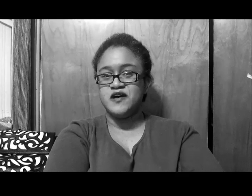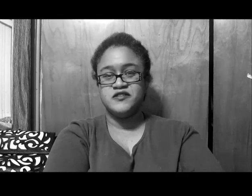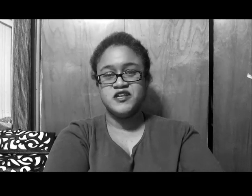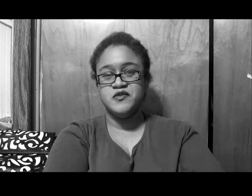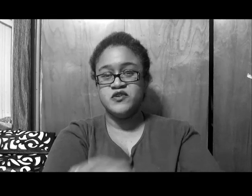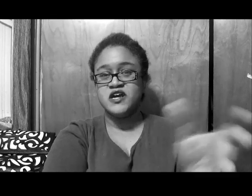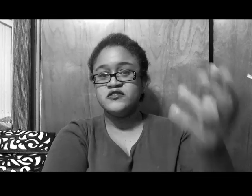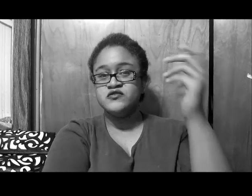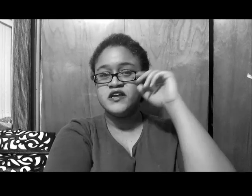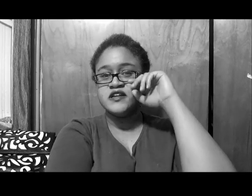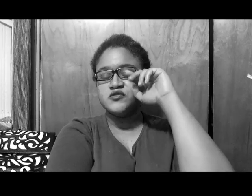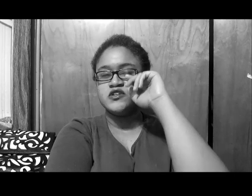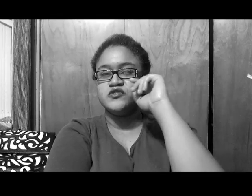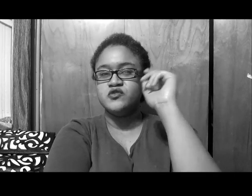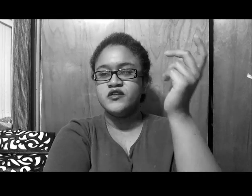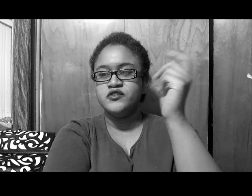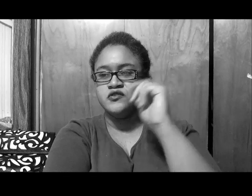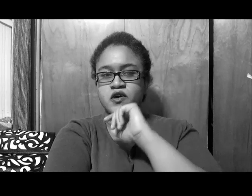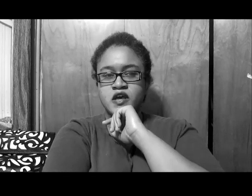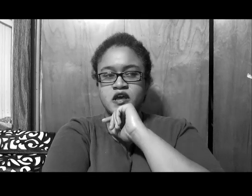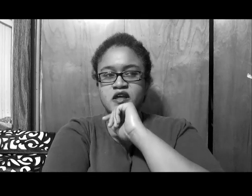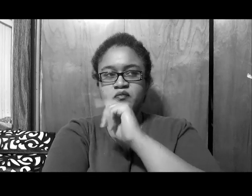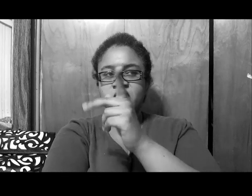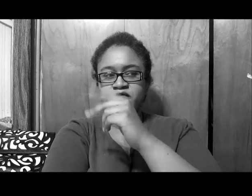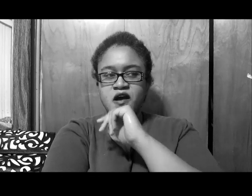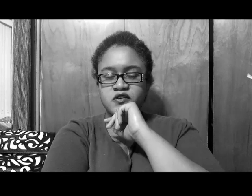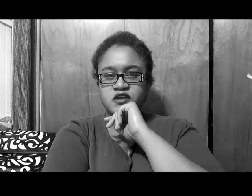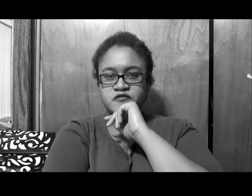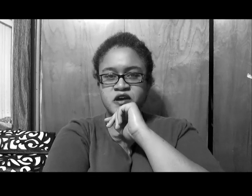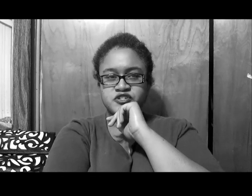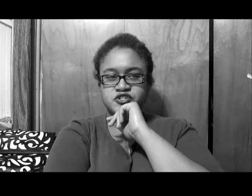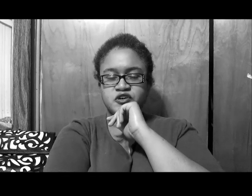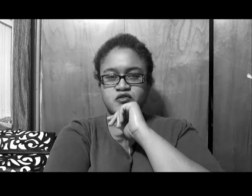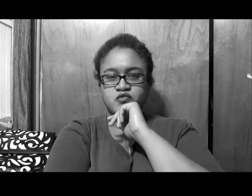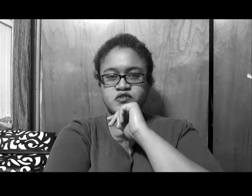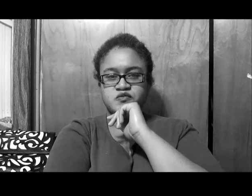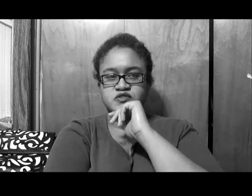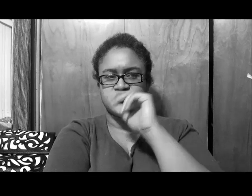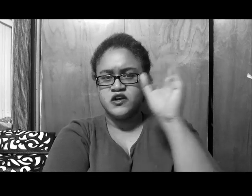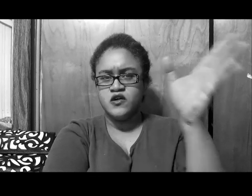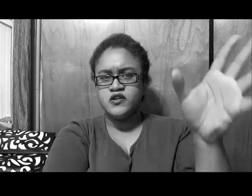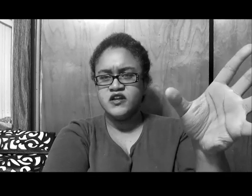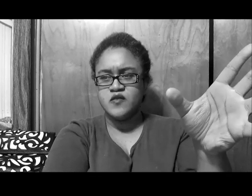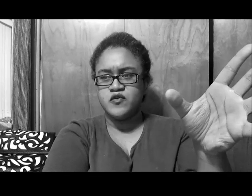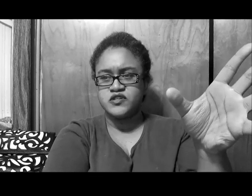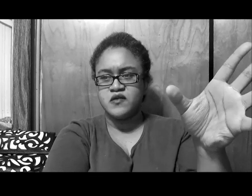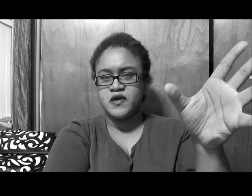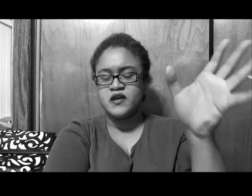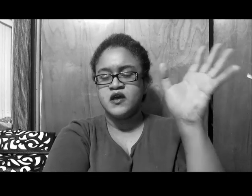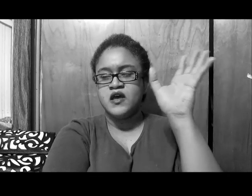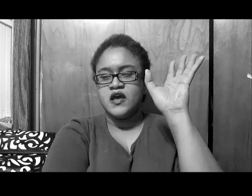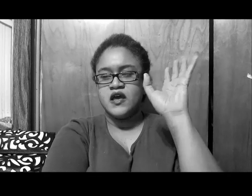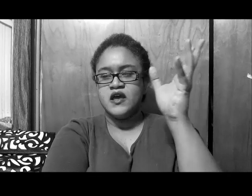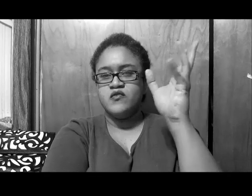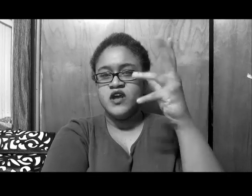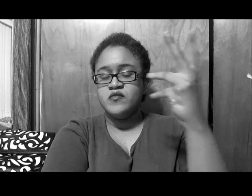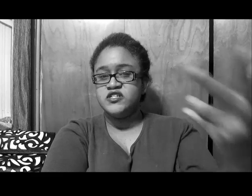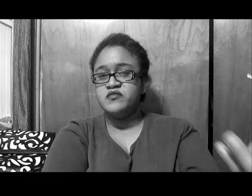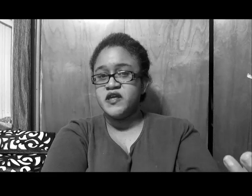spot on TV, which I do think, that's what they were trying to do, and it backfired in their face, you know, really smart, because I heard, they're not supposed to come back, and we haven't seen it